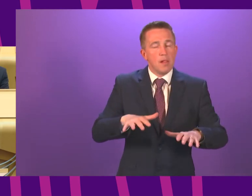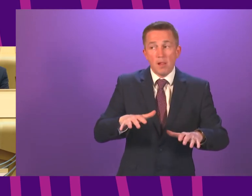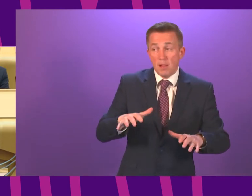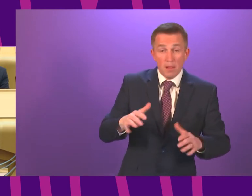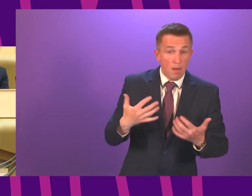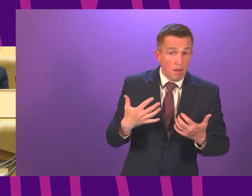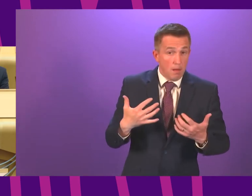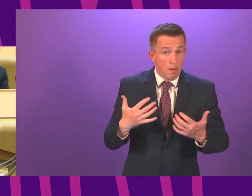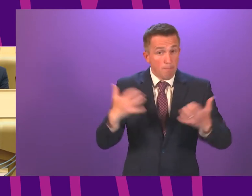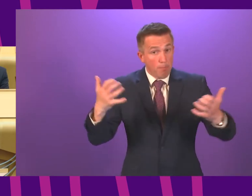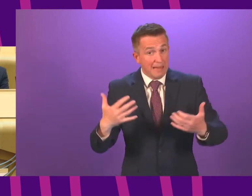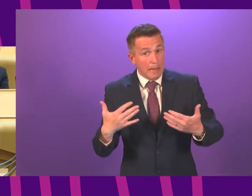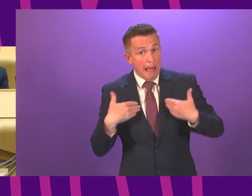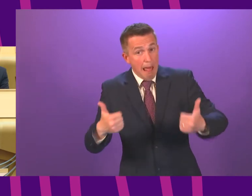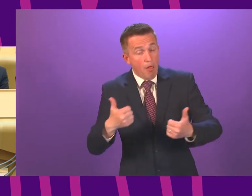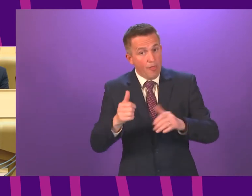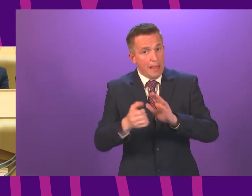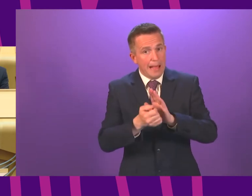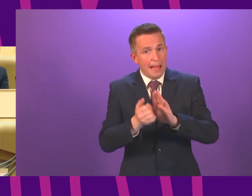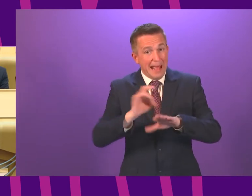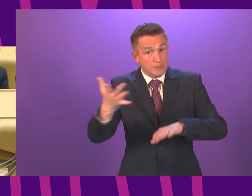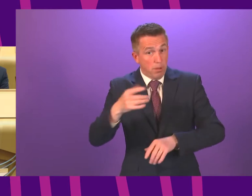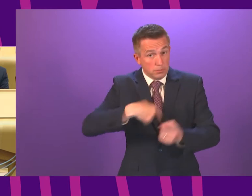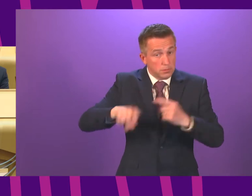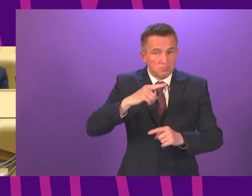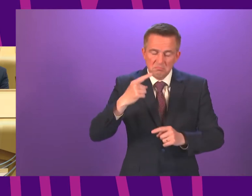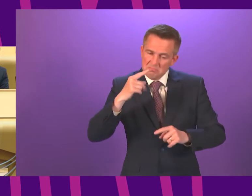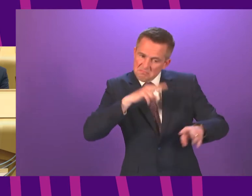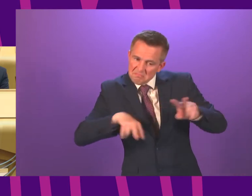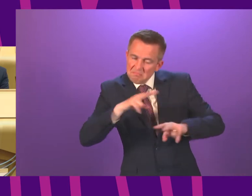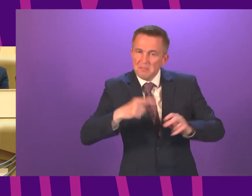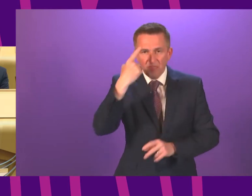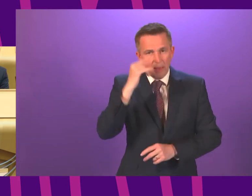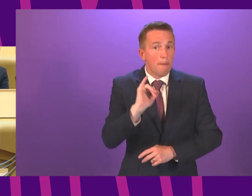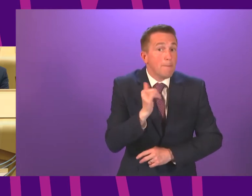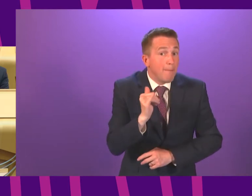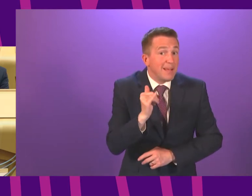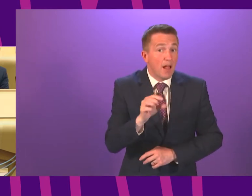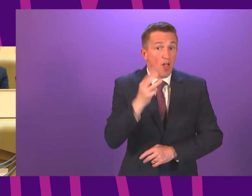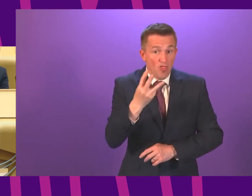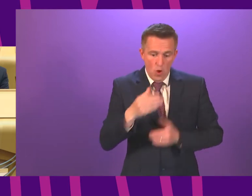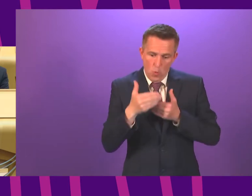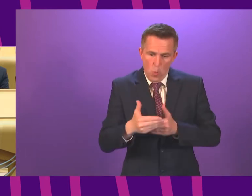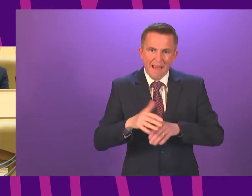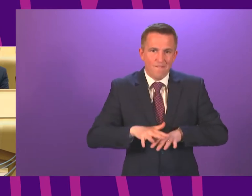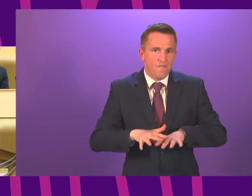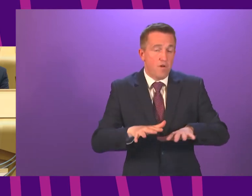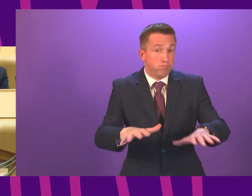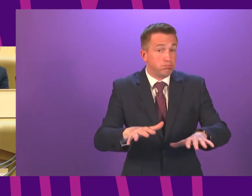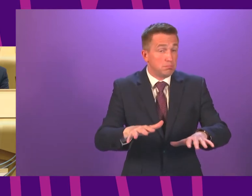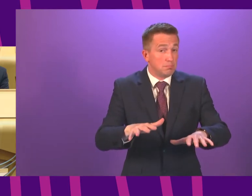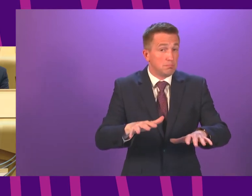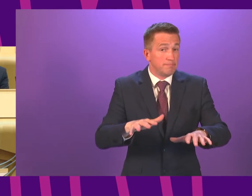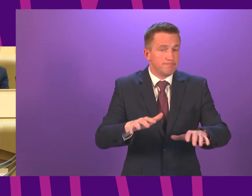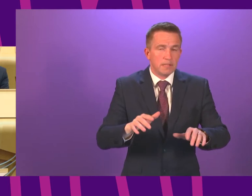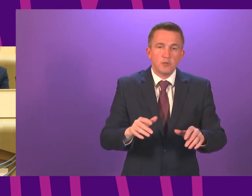warning that the UK could, and I stress could, now be at the start of a third wave of the virus. And obviously, it would be wrong